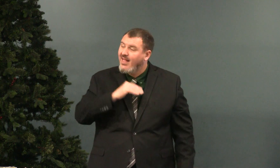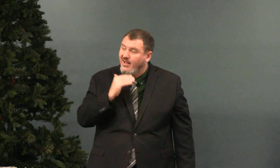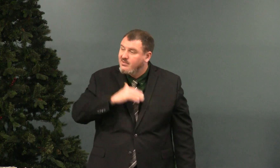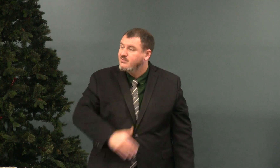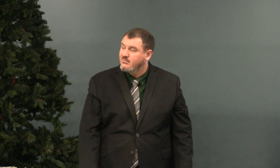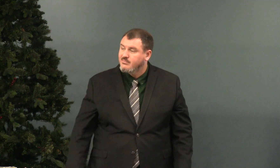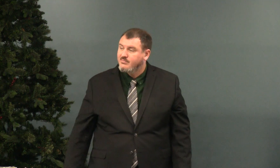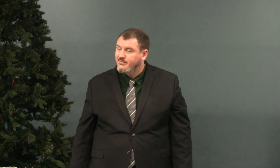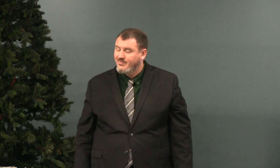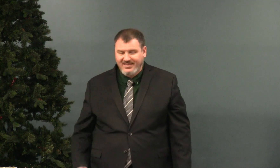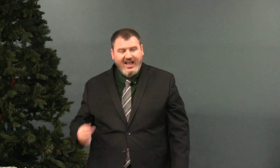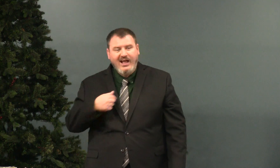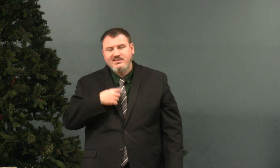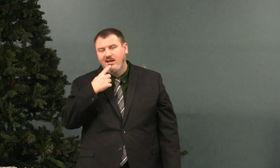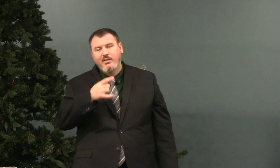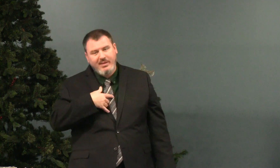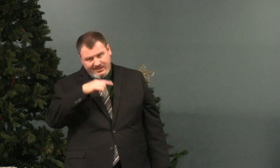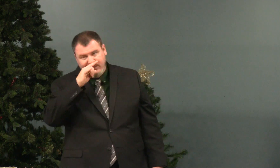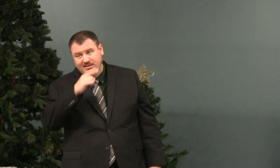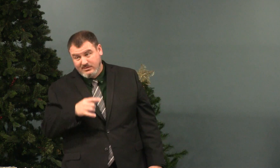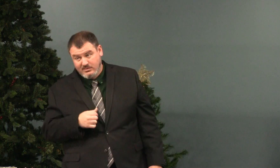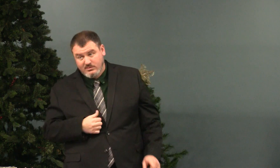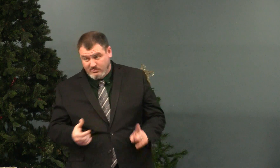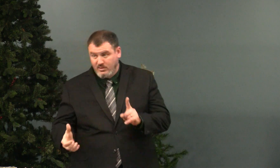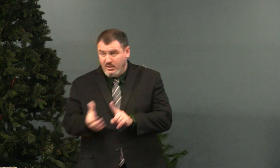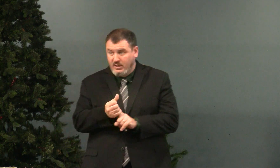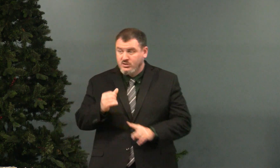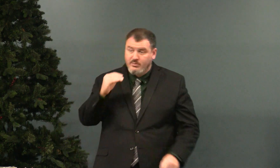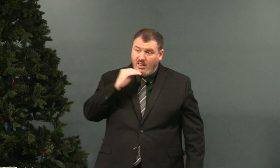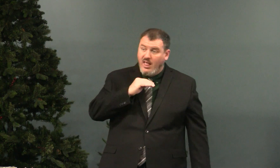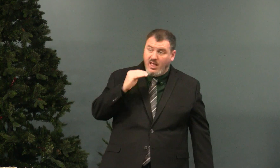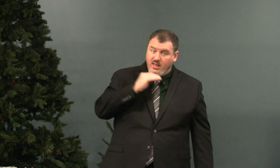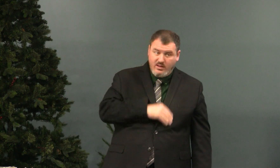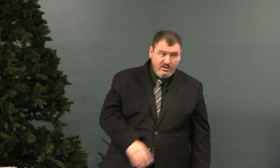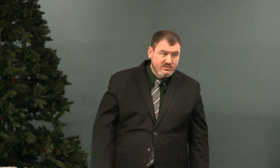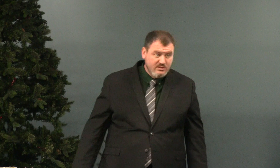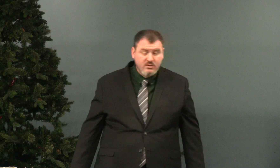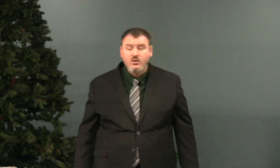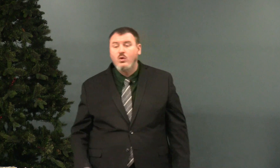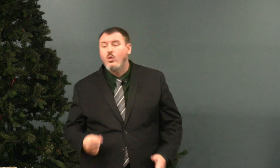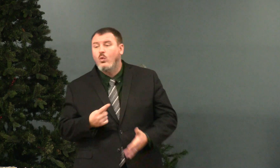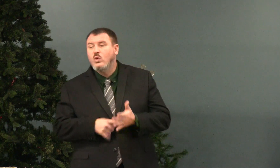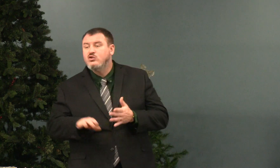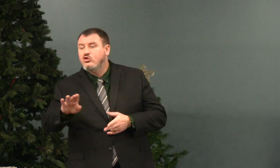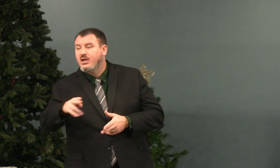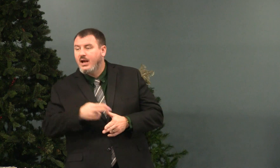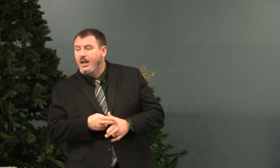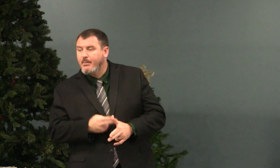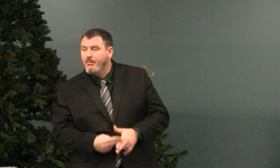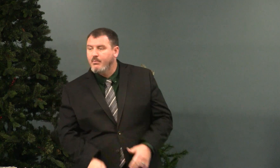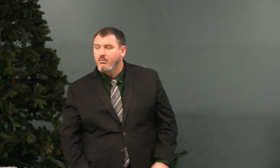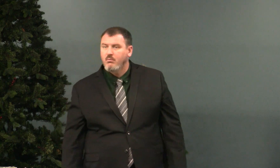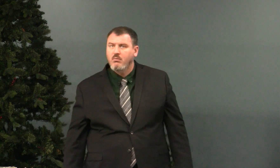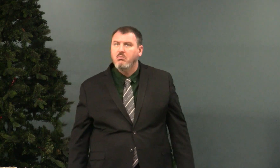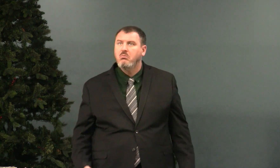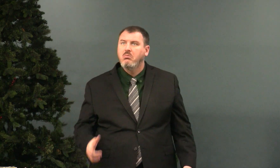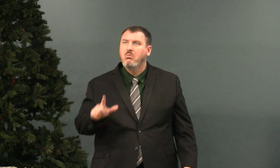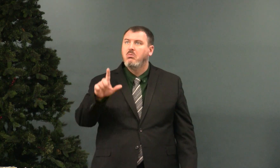So stop lying. And I tell my kids if I catch you lying what's your name?